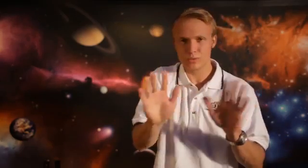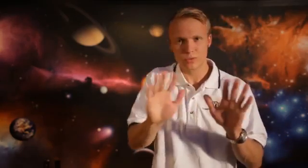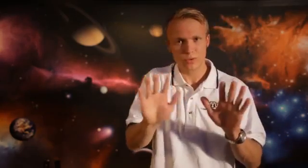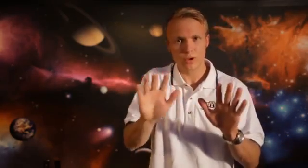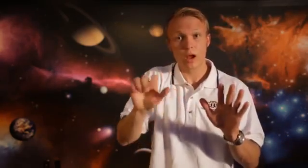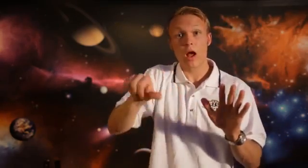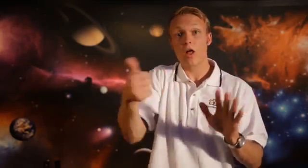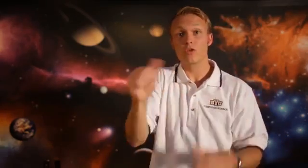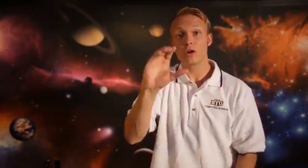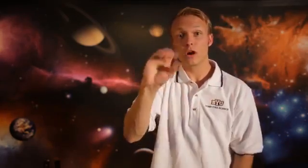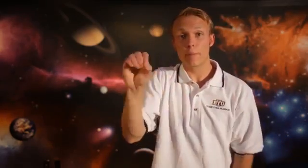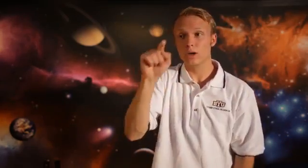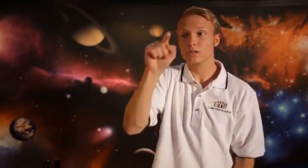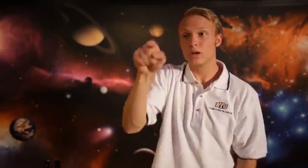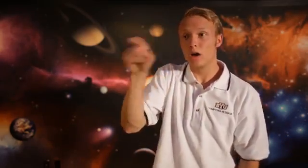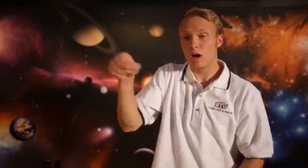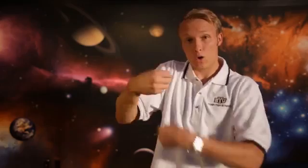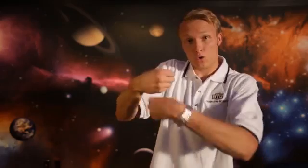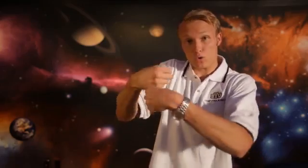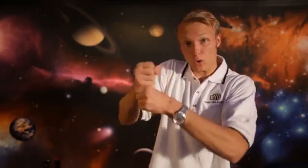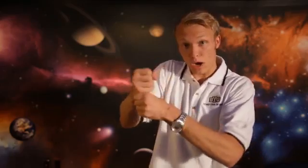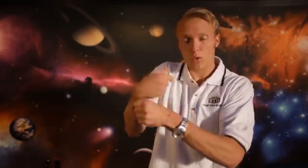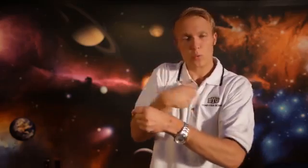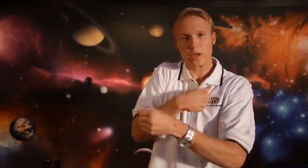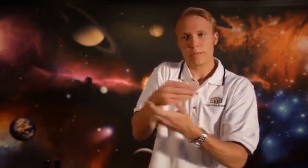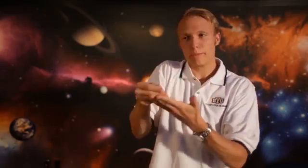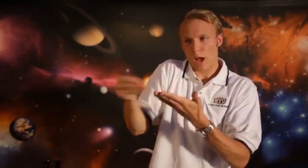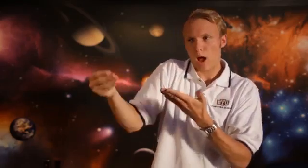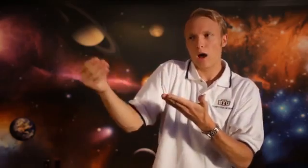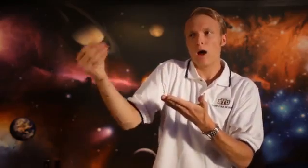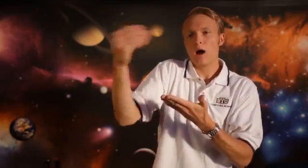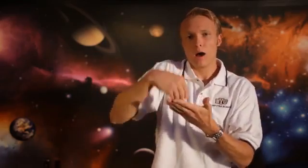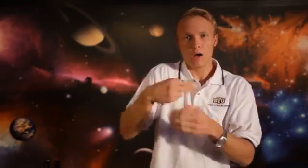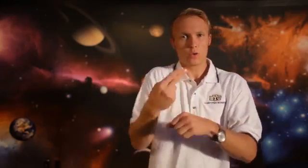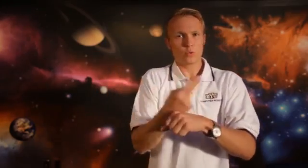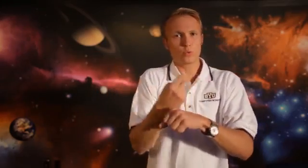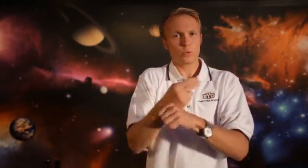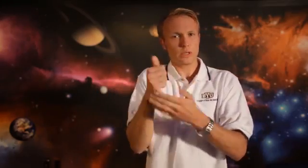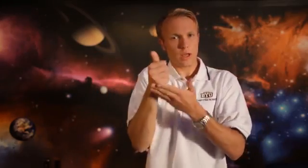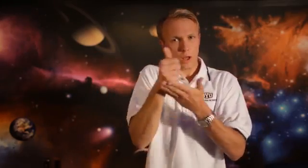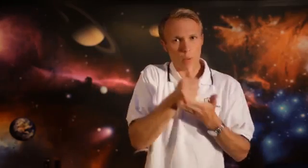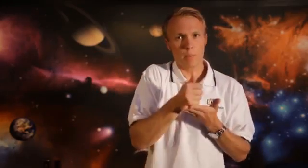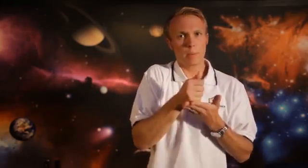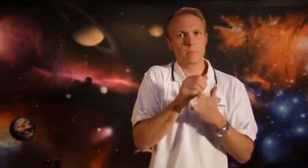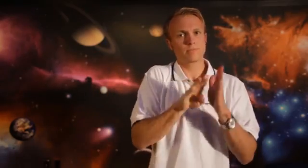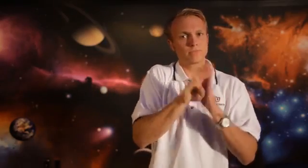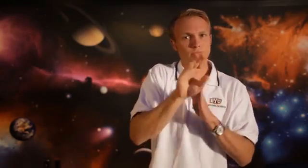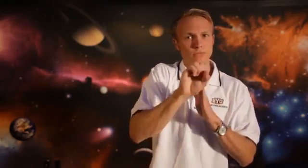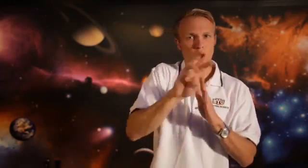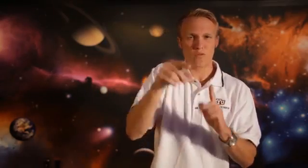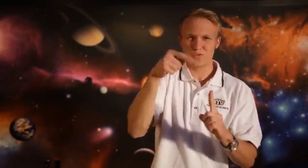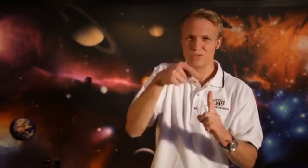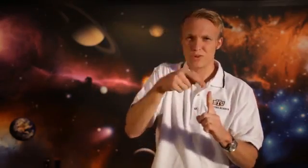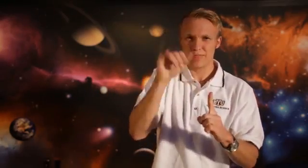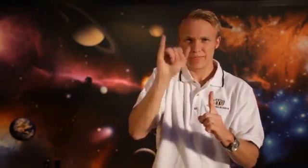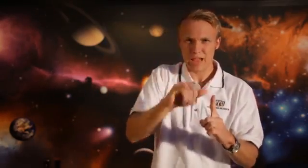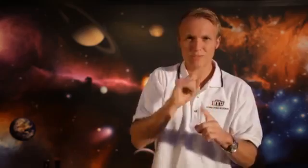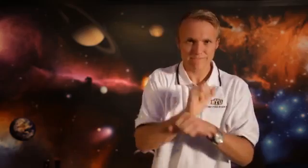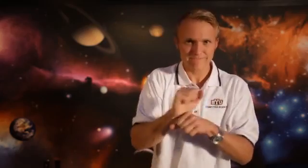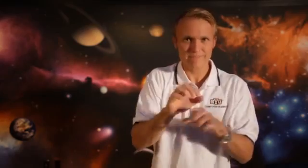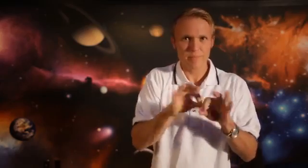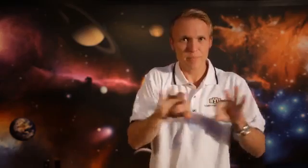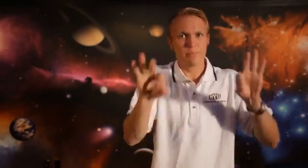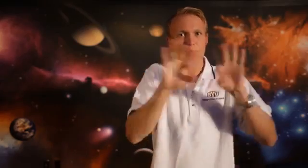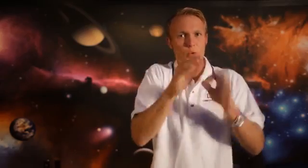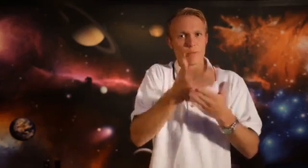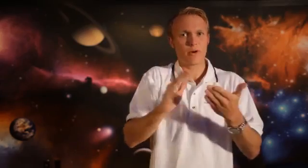We're not currently focusing on the hardware since we use other companies' hardware. The most important part